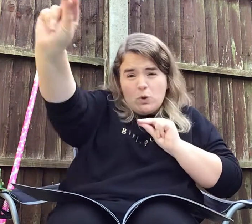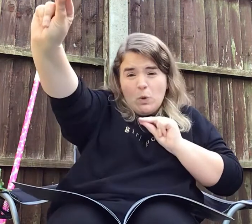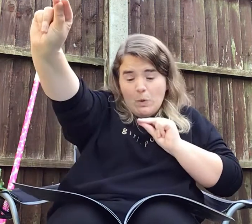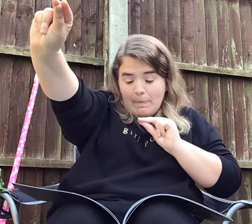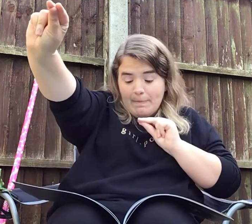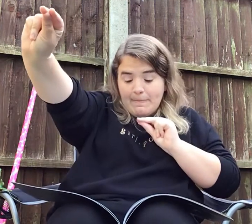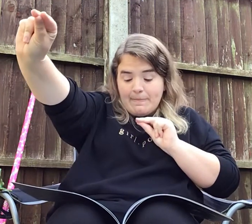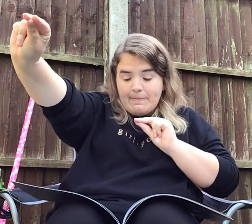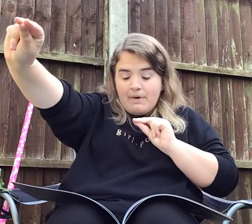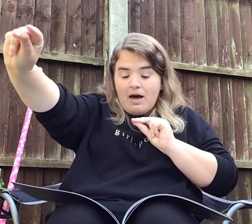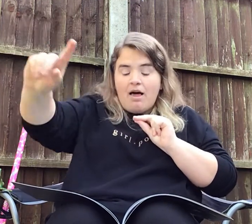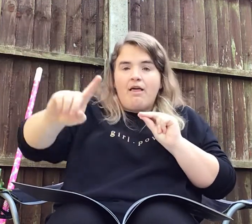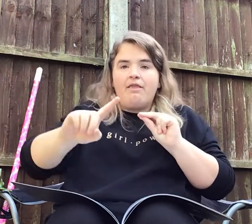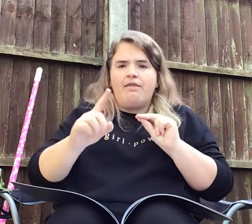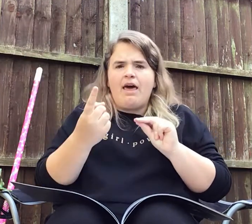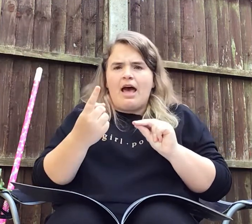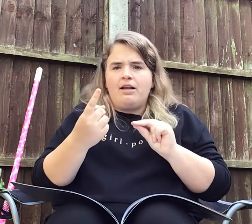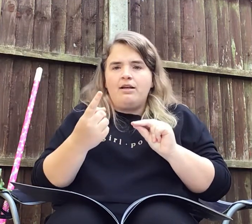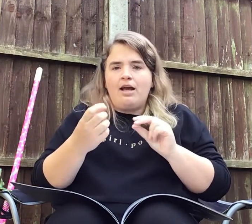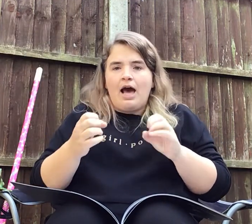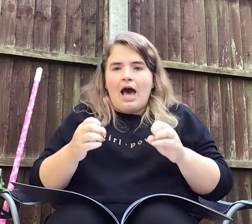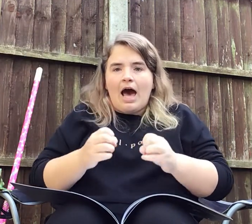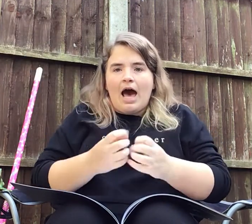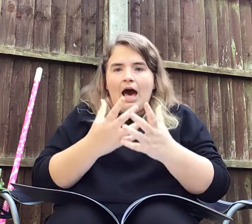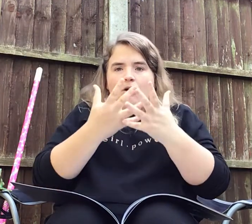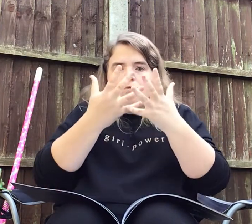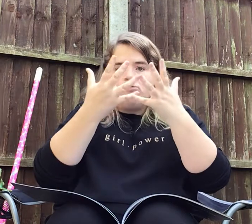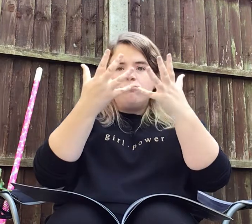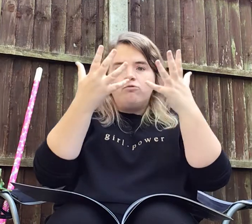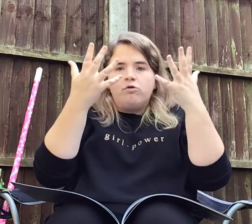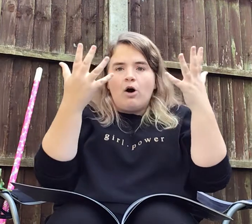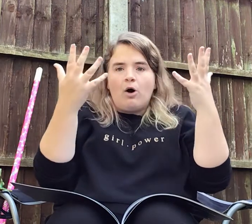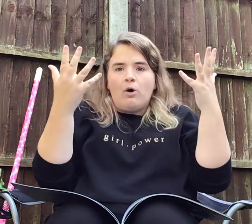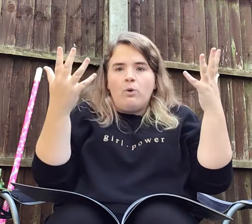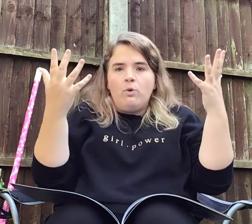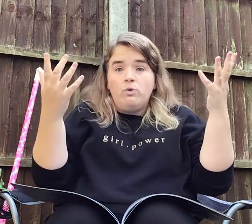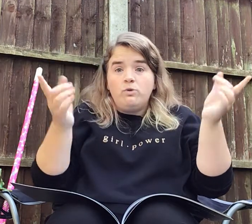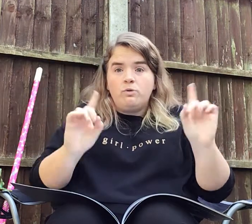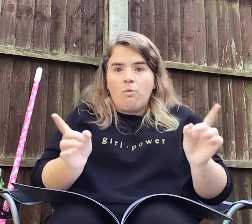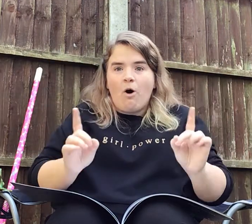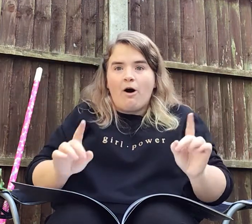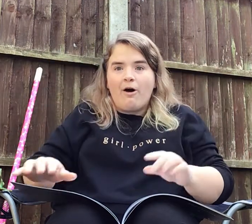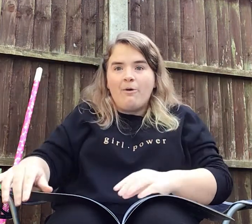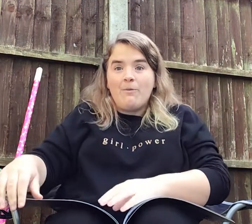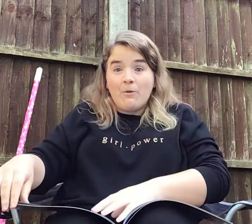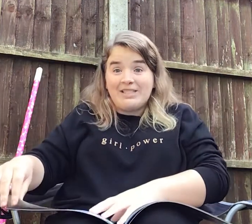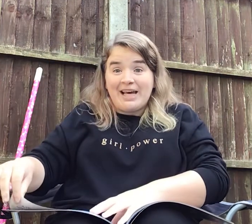zoom! Then, out rose, what was it?